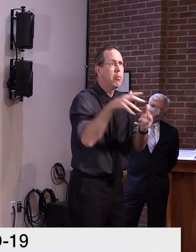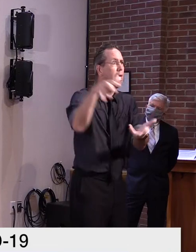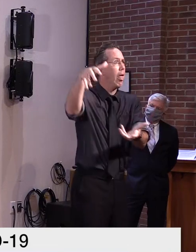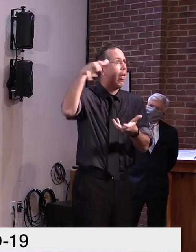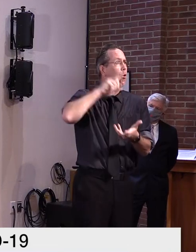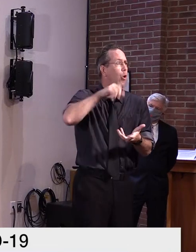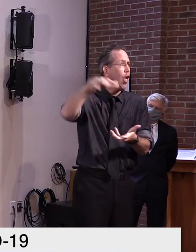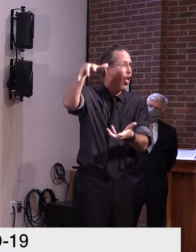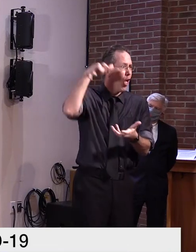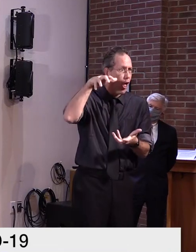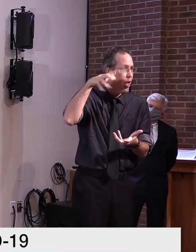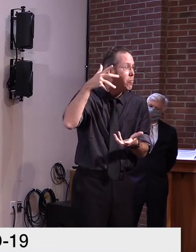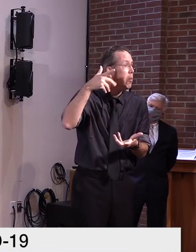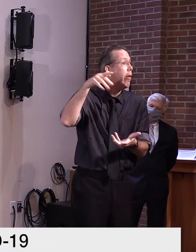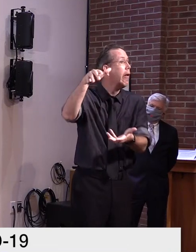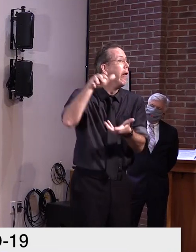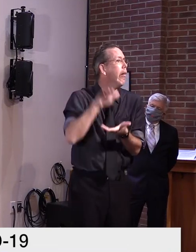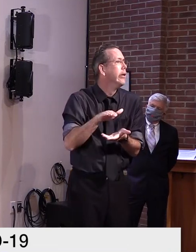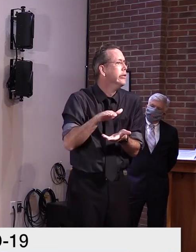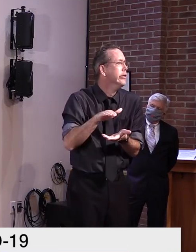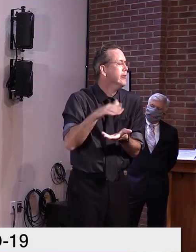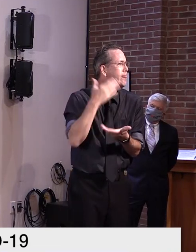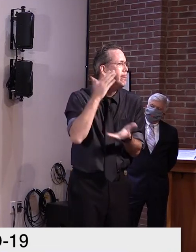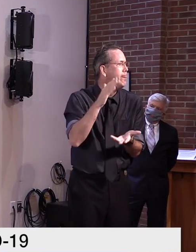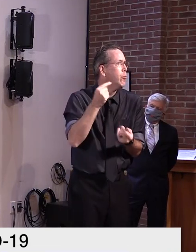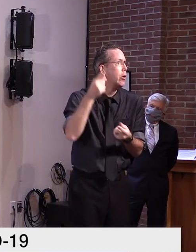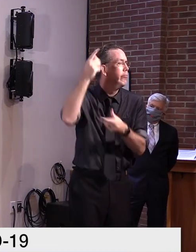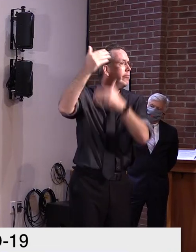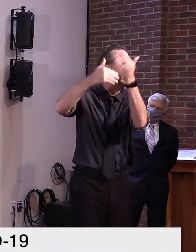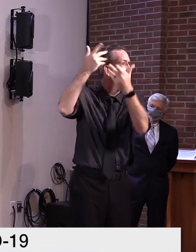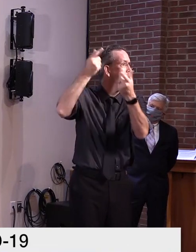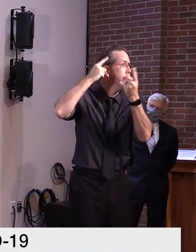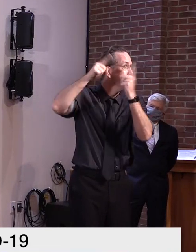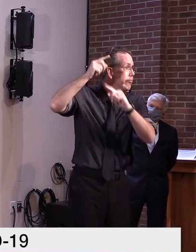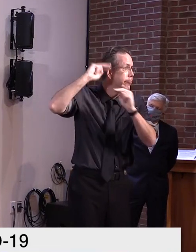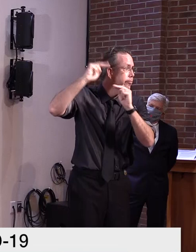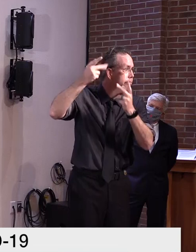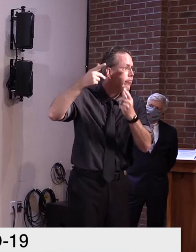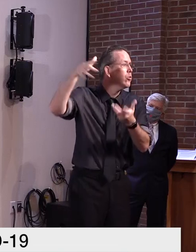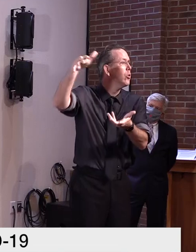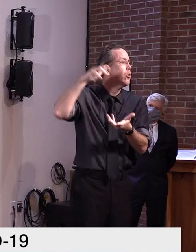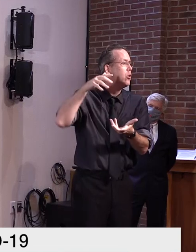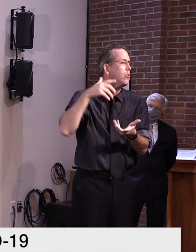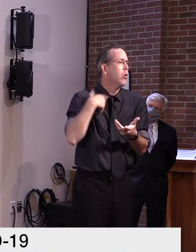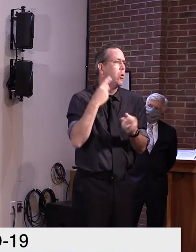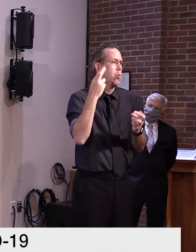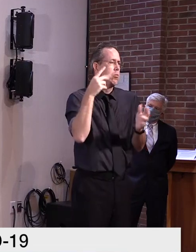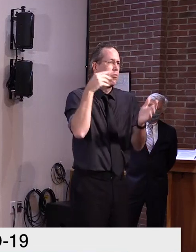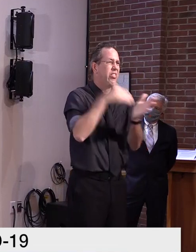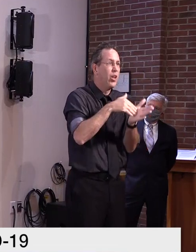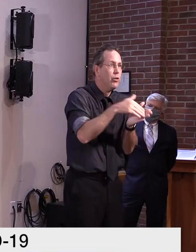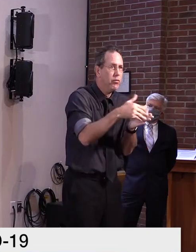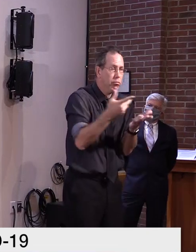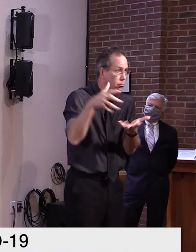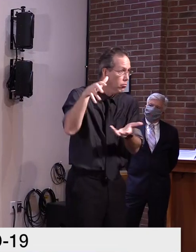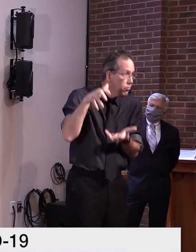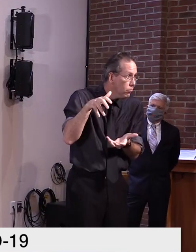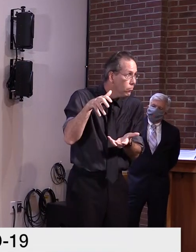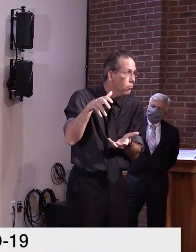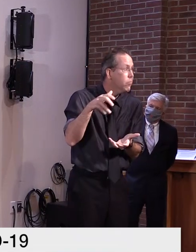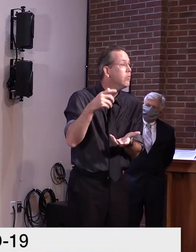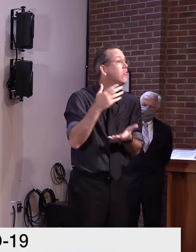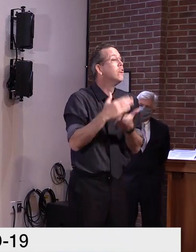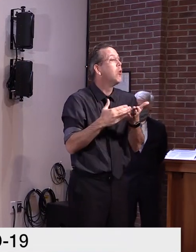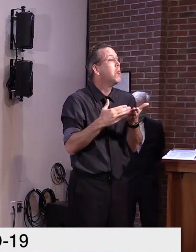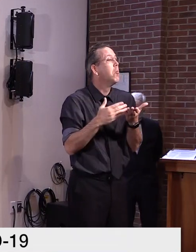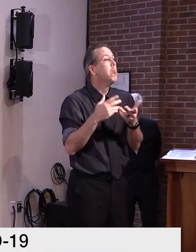hundreds of doses of vaccines on a given day, hopefully thousands. Um, some of that will be predictable. Some of that